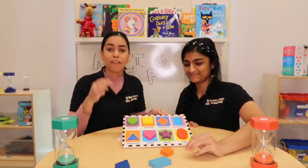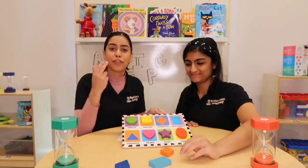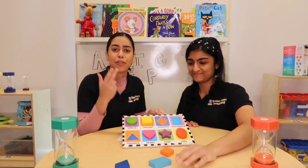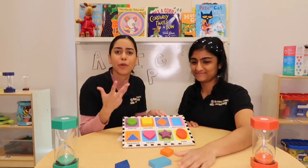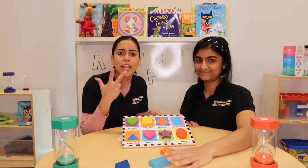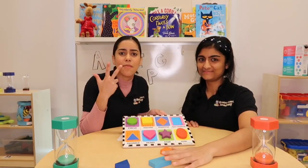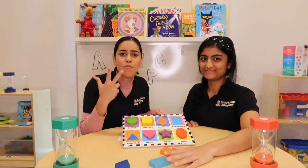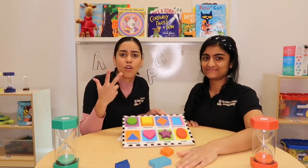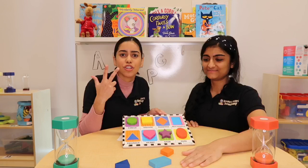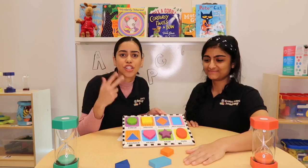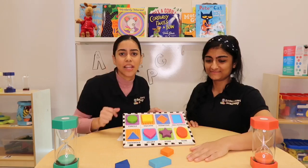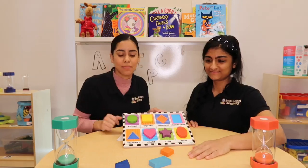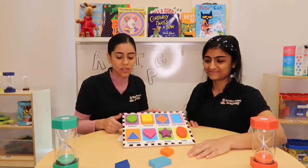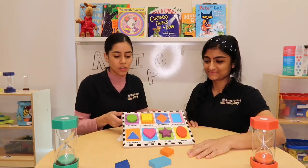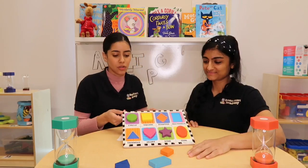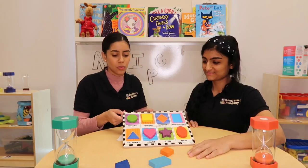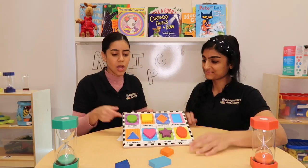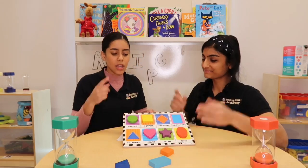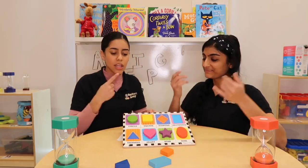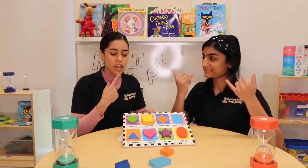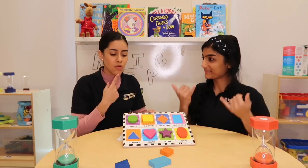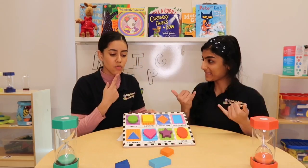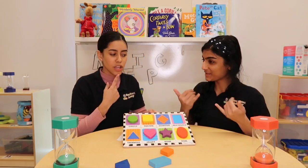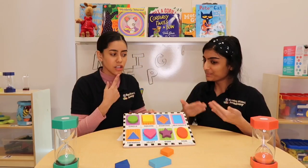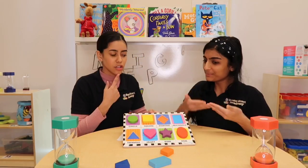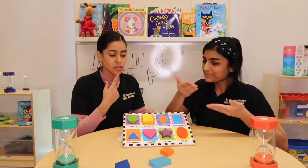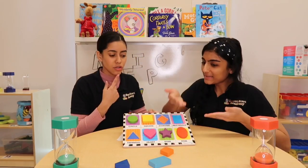three more shapes to do. Can we do